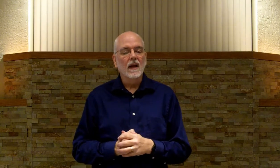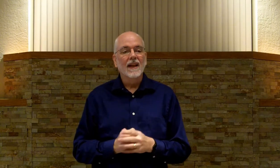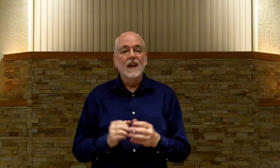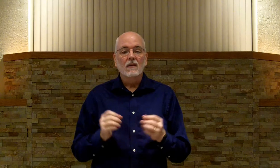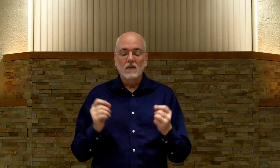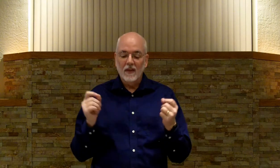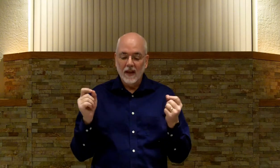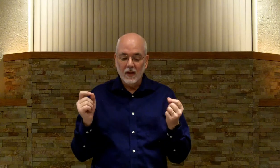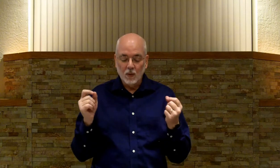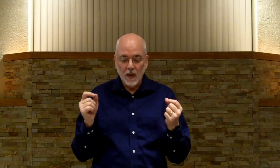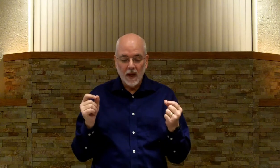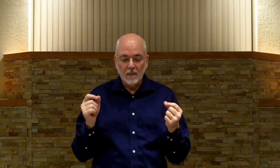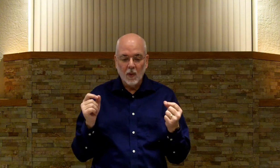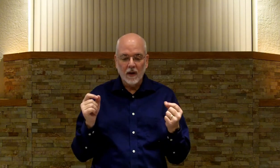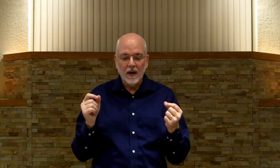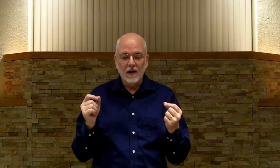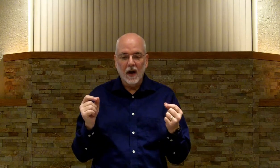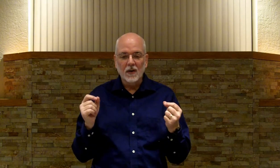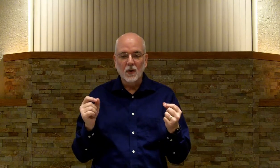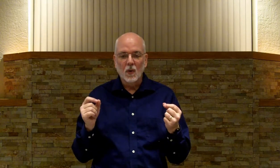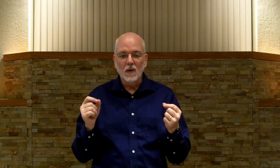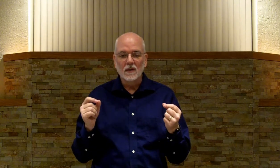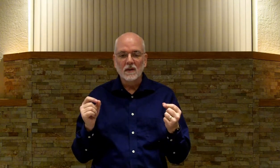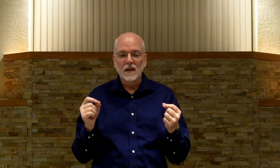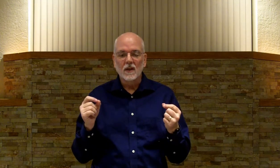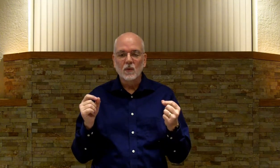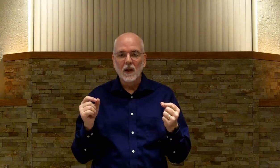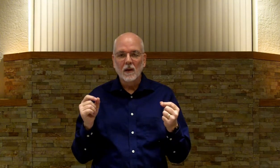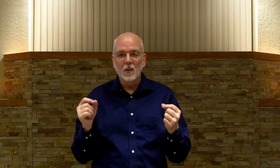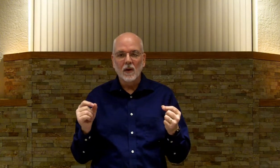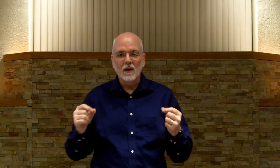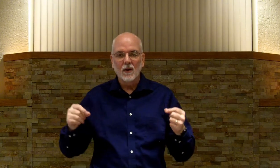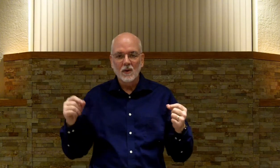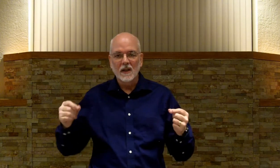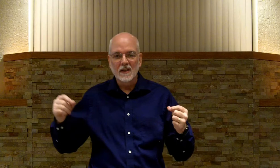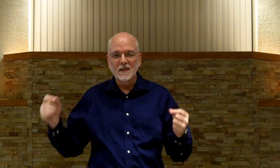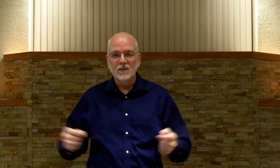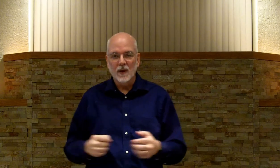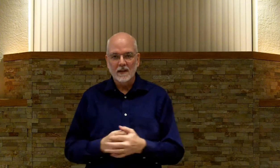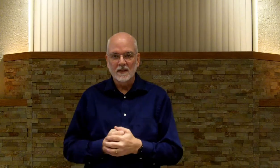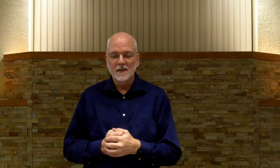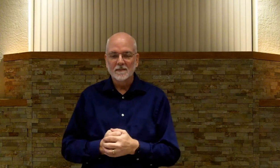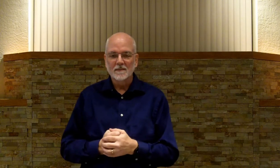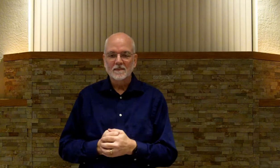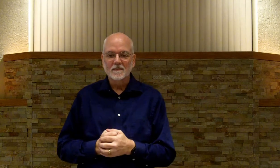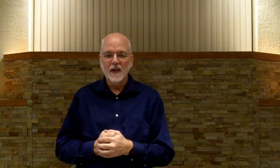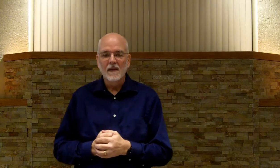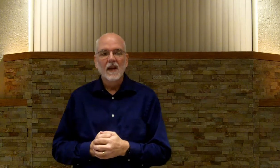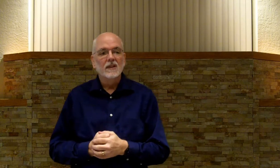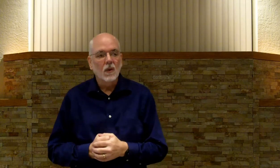Secondly, it is really important here not to do words. It is really important here to do sentences and phrases, okay? So,